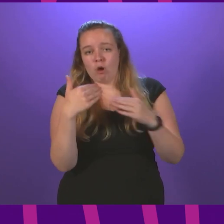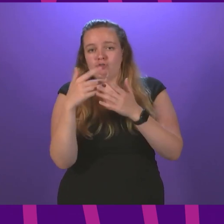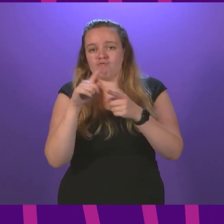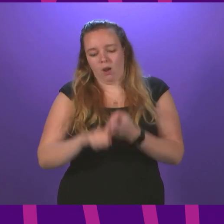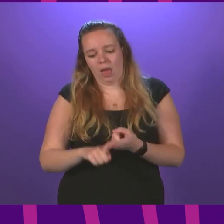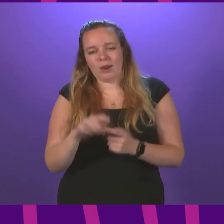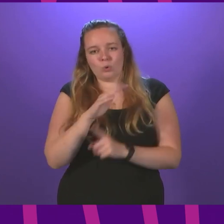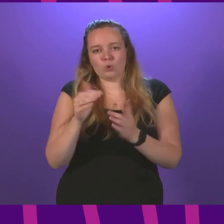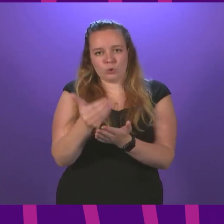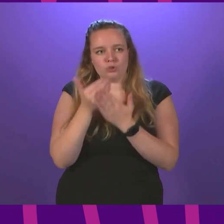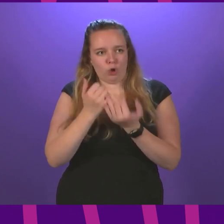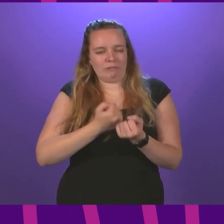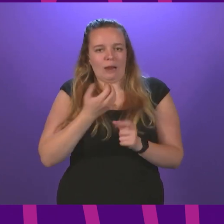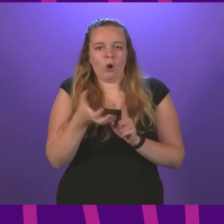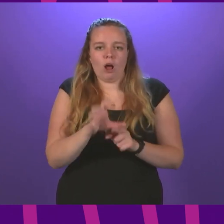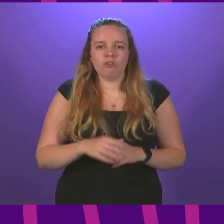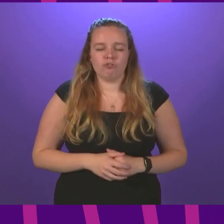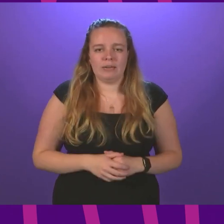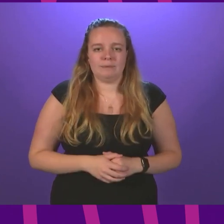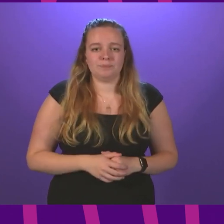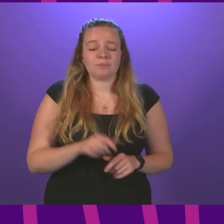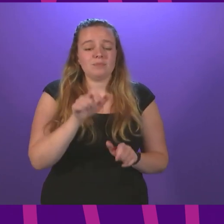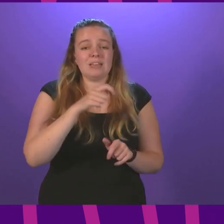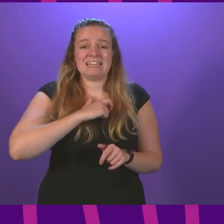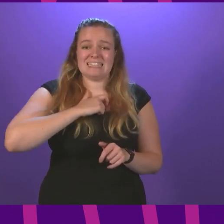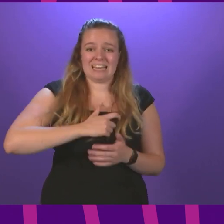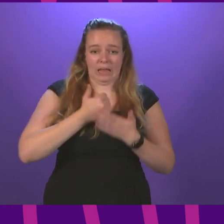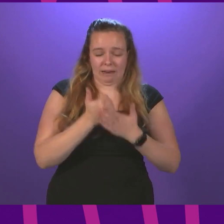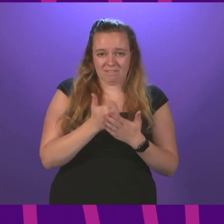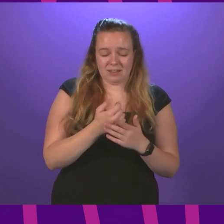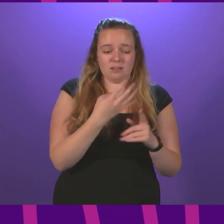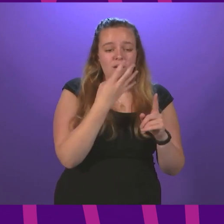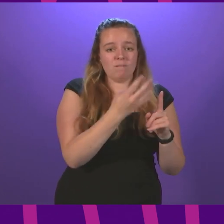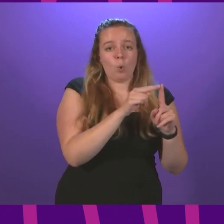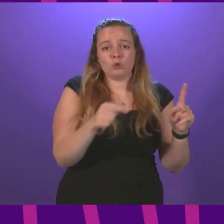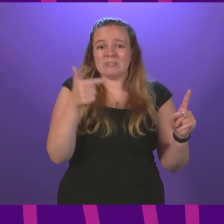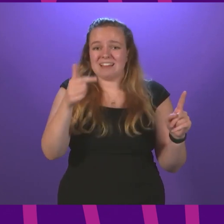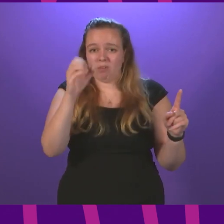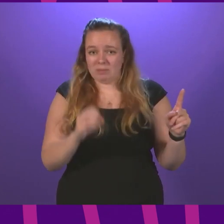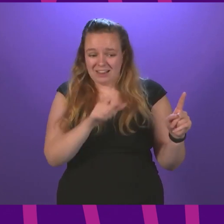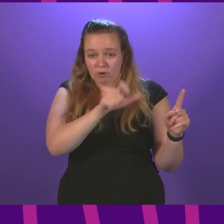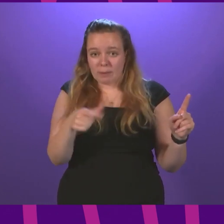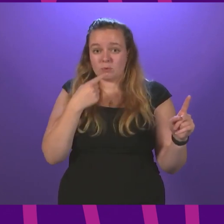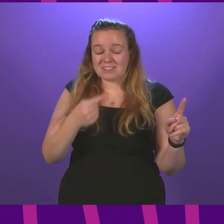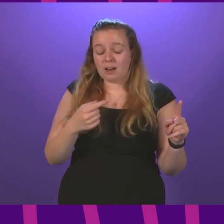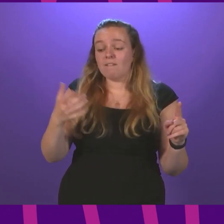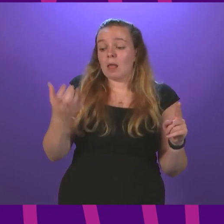the most in our country. Citizens Advice found 74 per cent of people said that if the benefit is reduced by £20